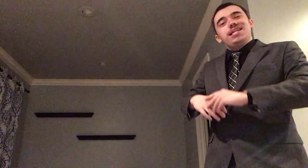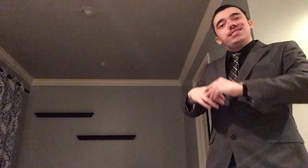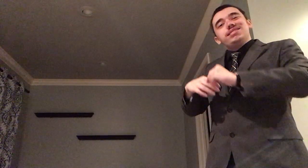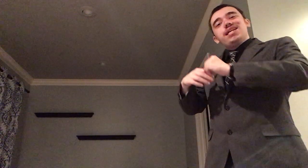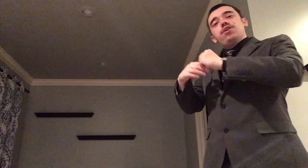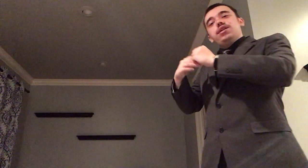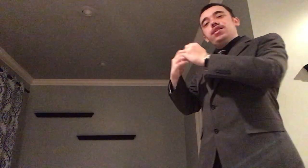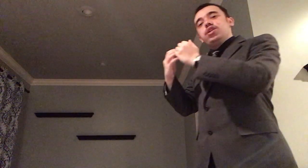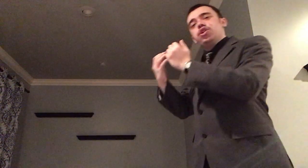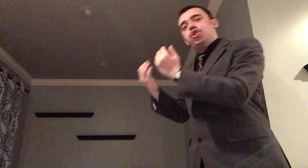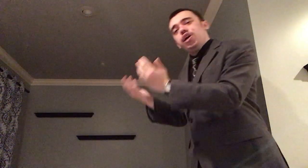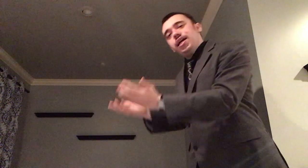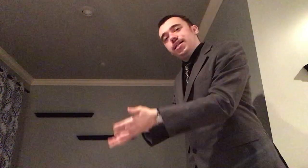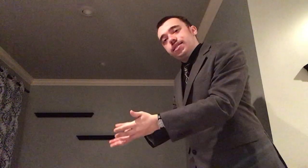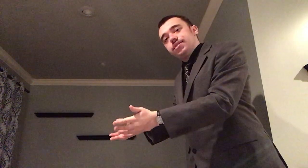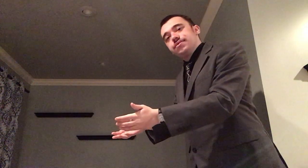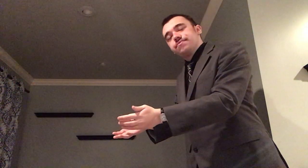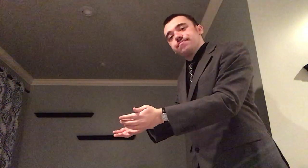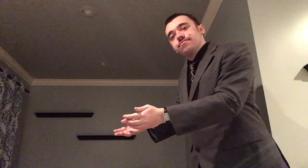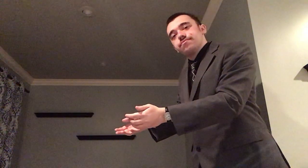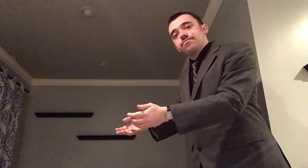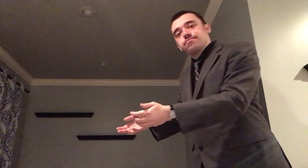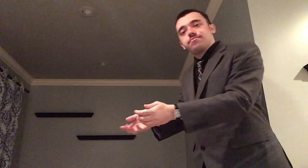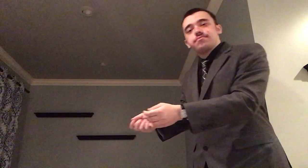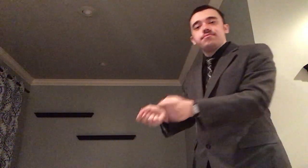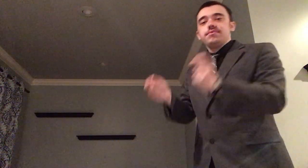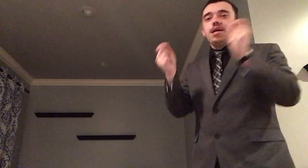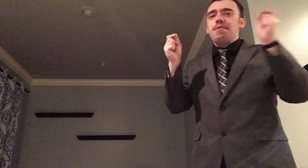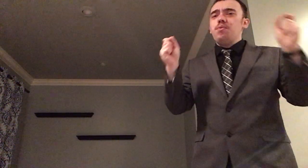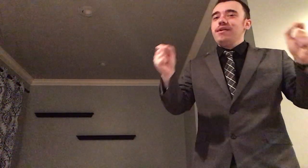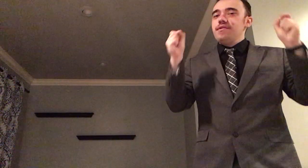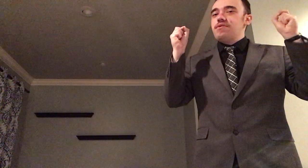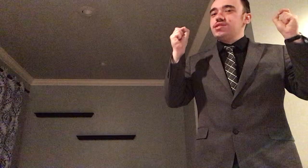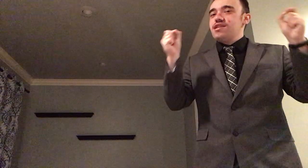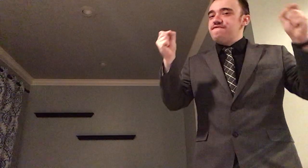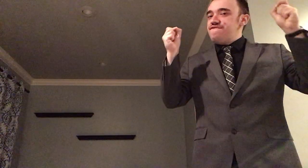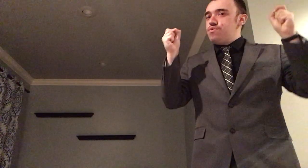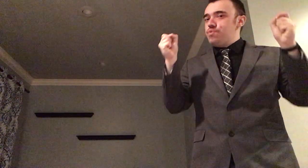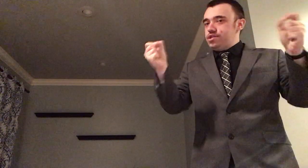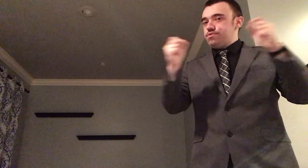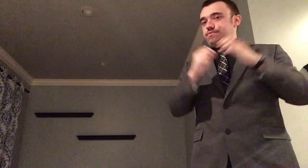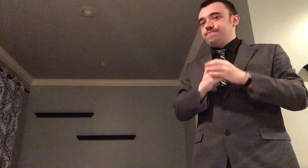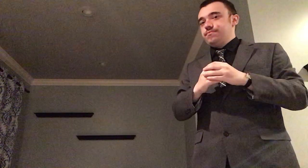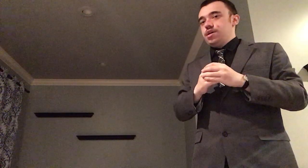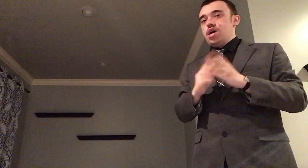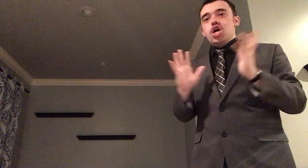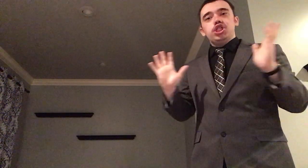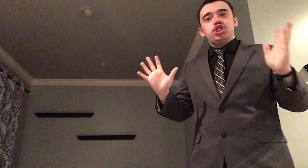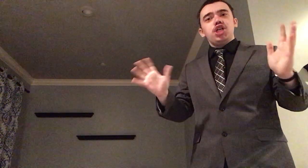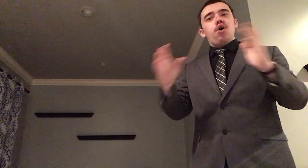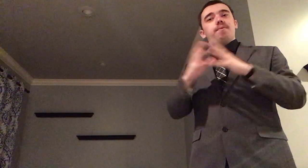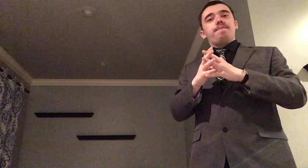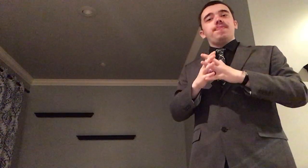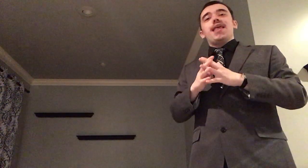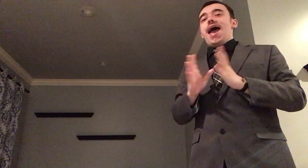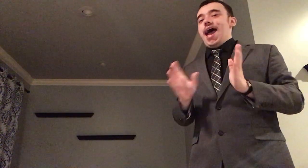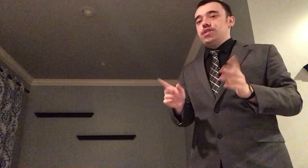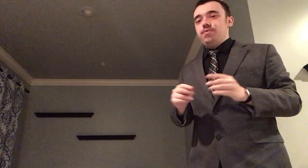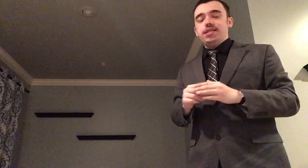necessarily the greatest but one of the most influential so as we